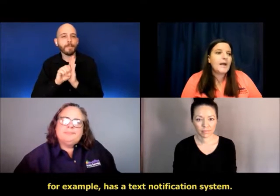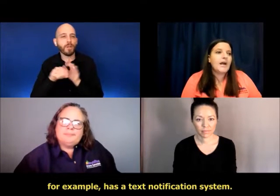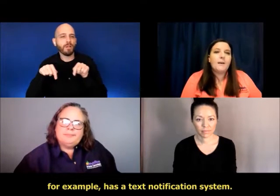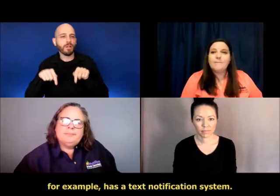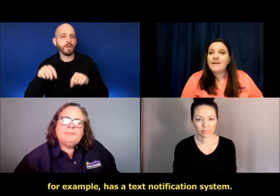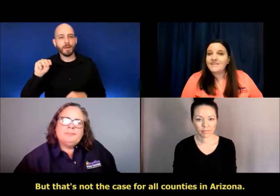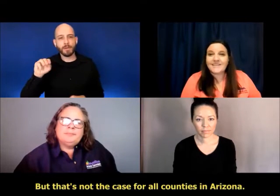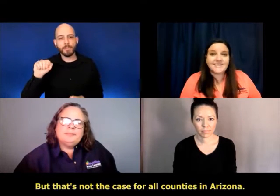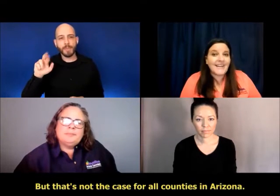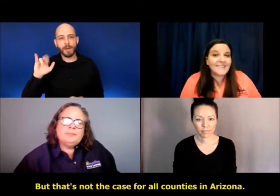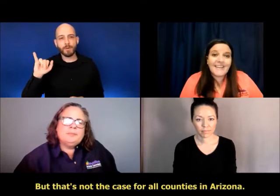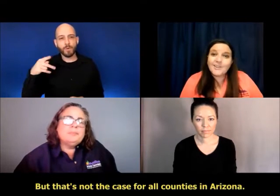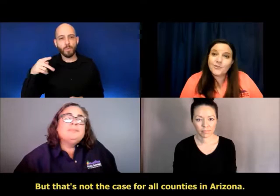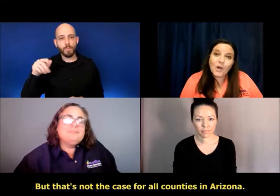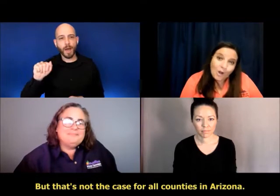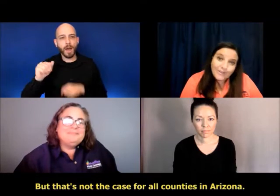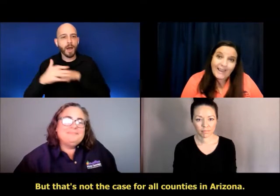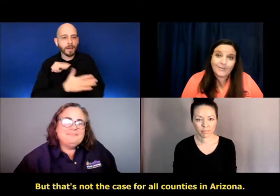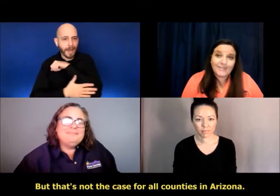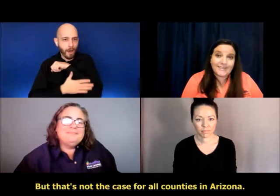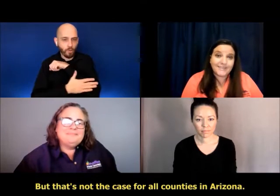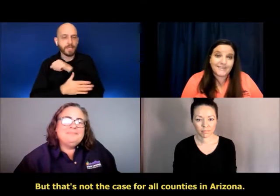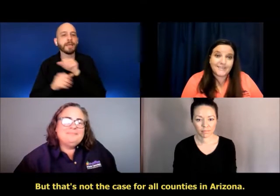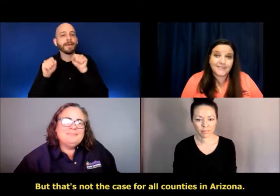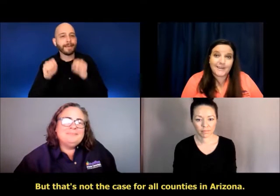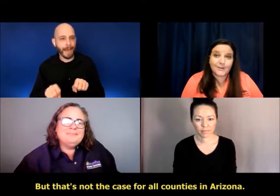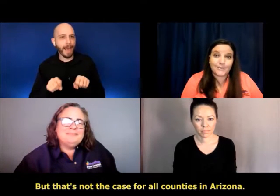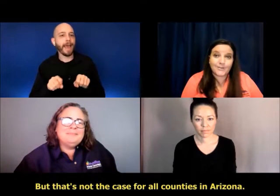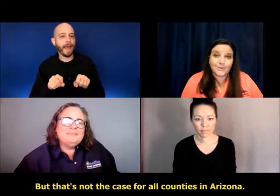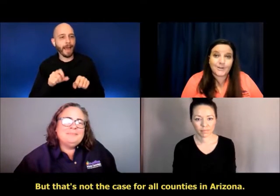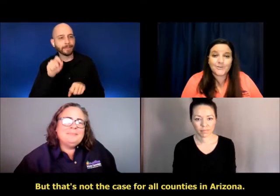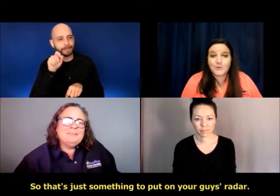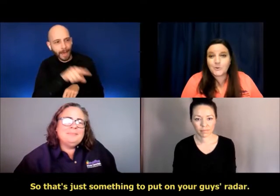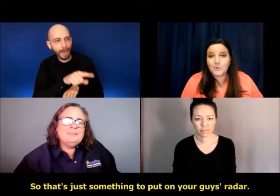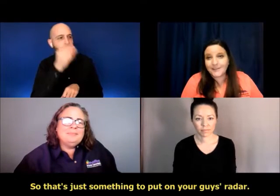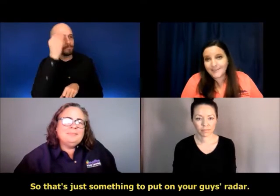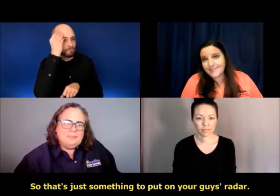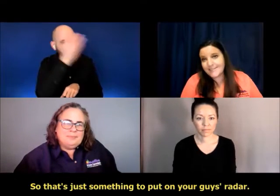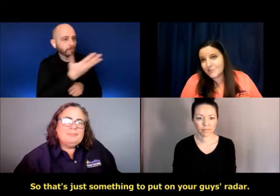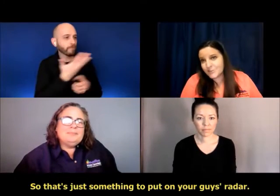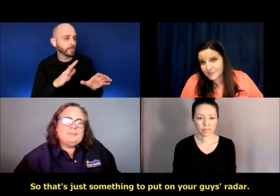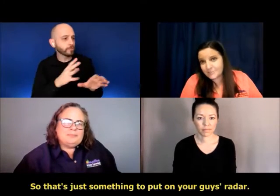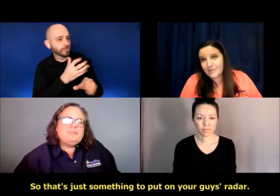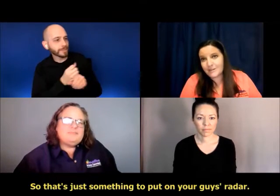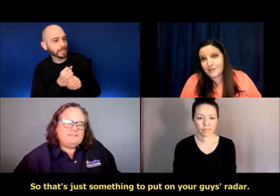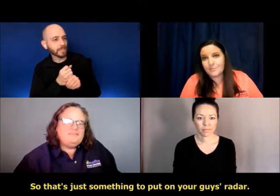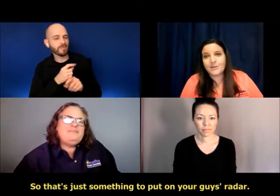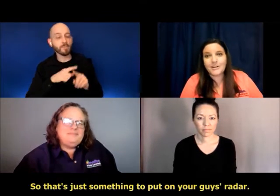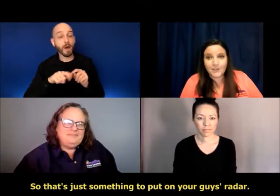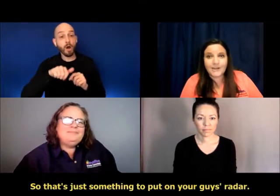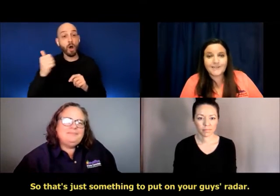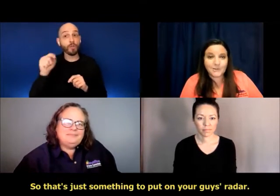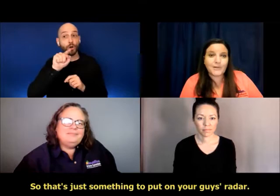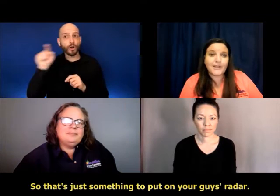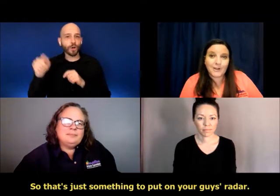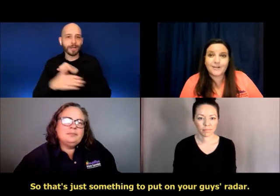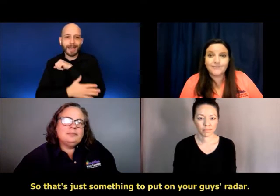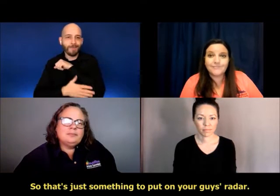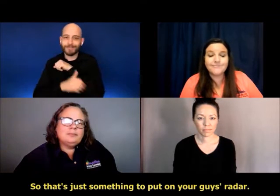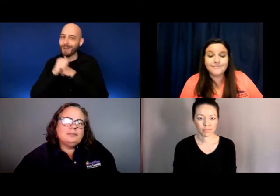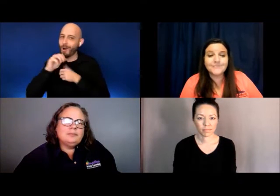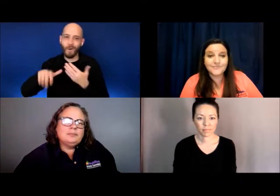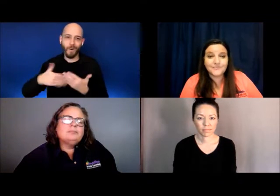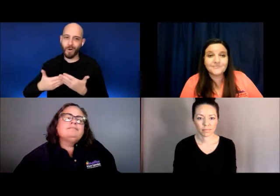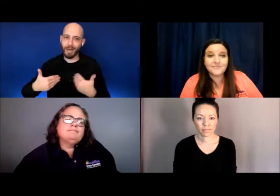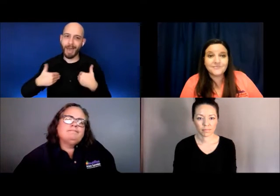but that's not the case for all counties in Arizona. So that's just something put on your guys' radar.